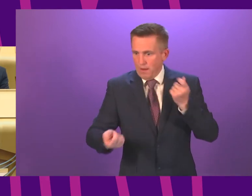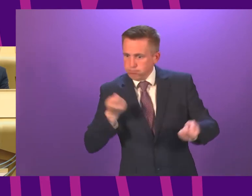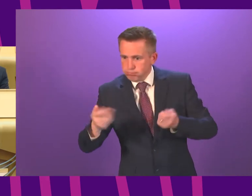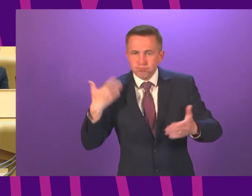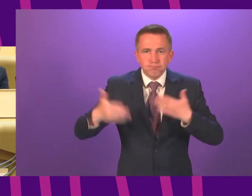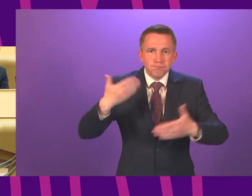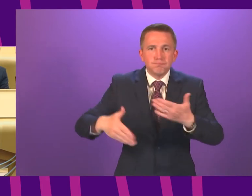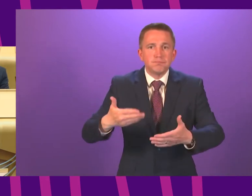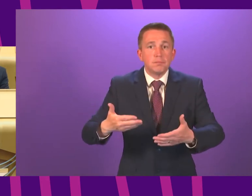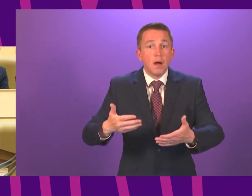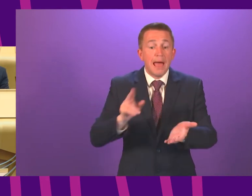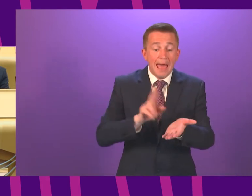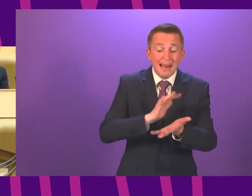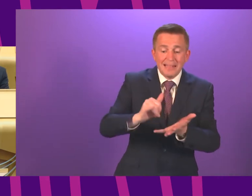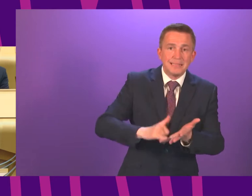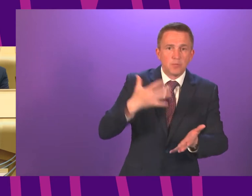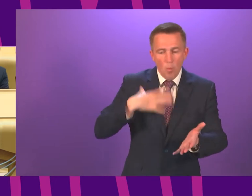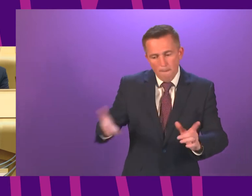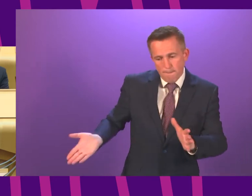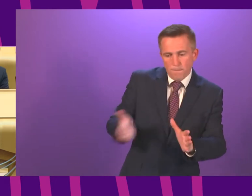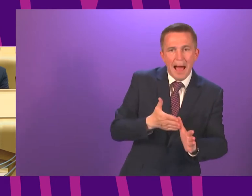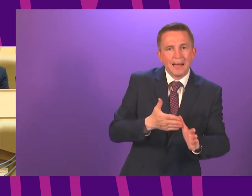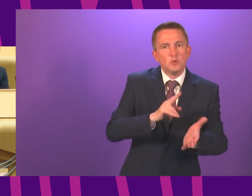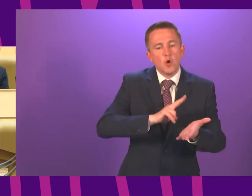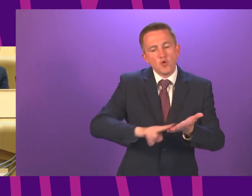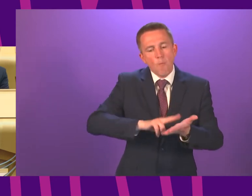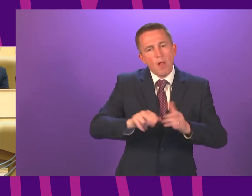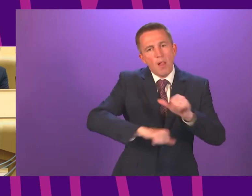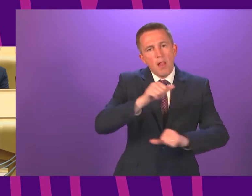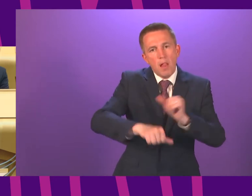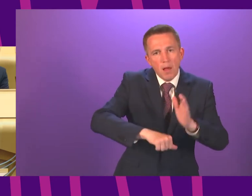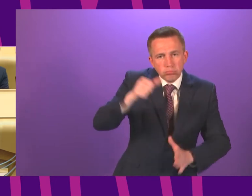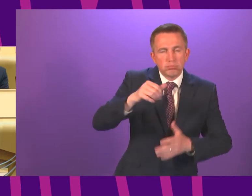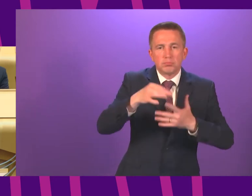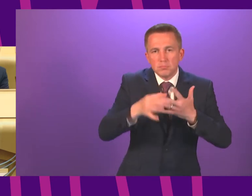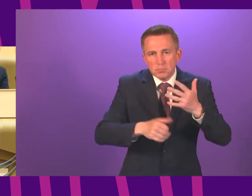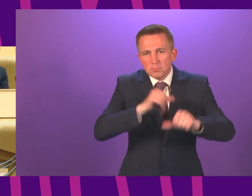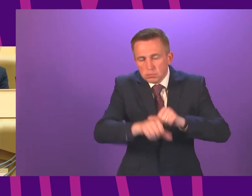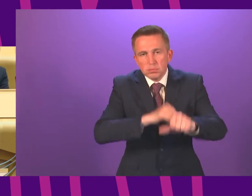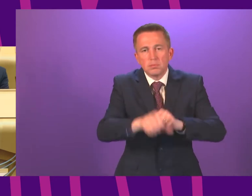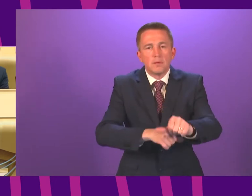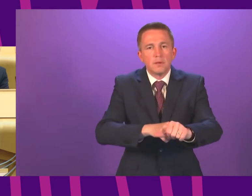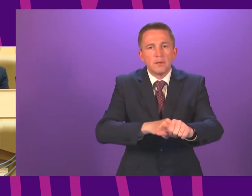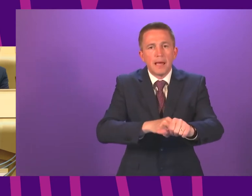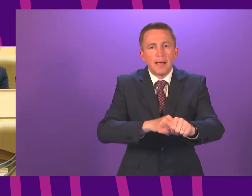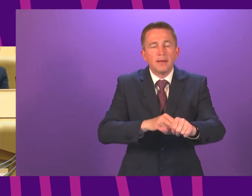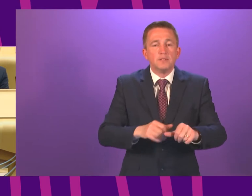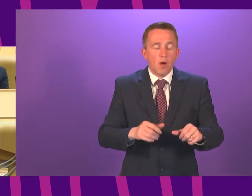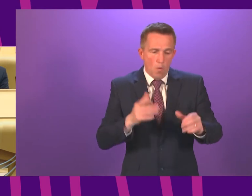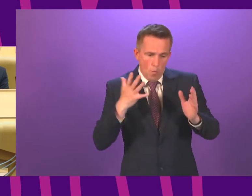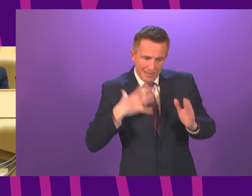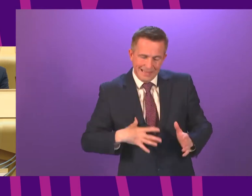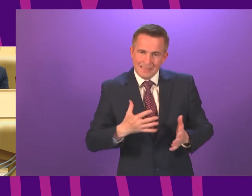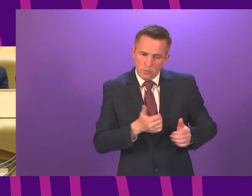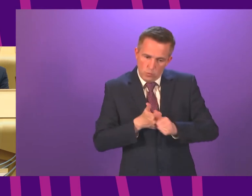to get non-COVID treatment back on track. That means protecting the NHS can't just be about preventing it from being